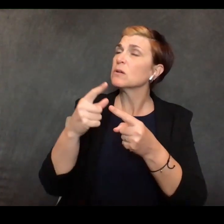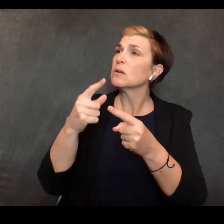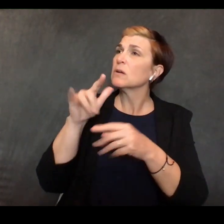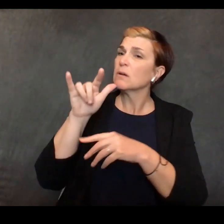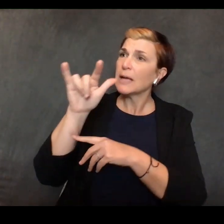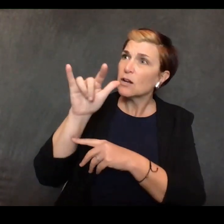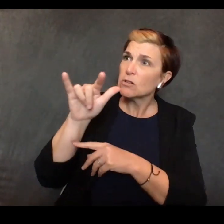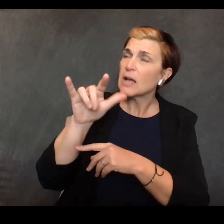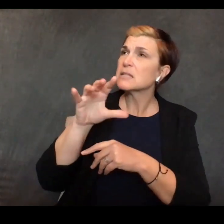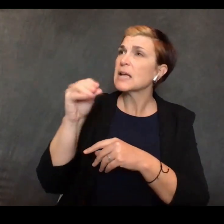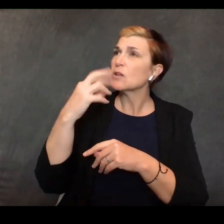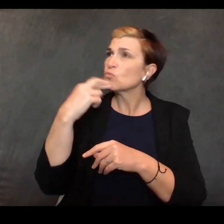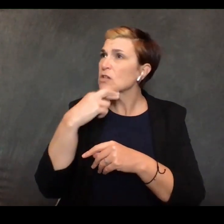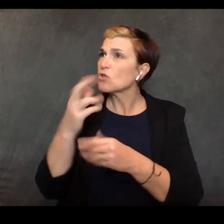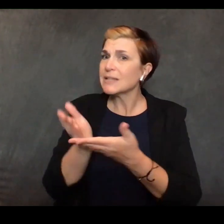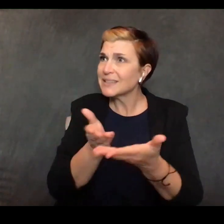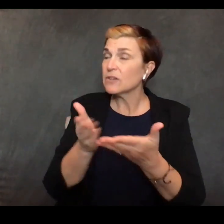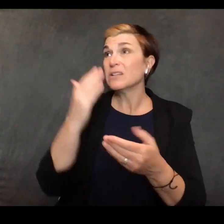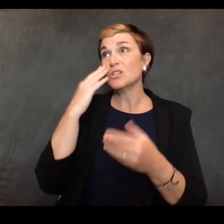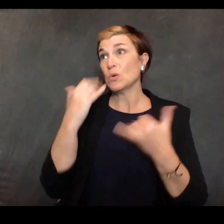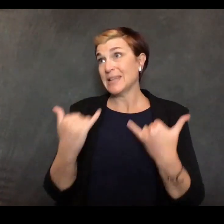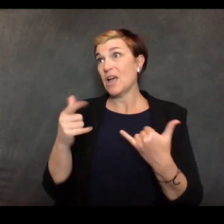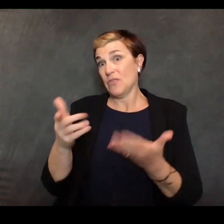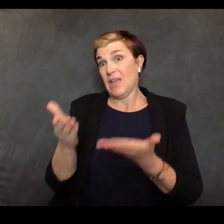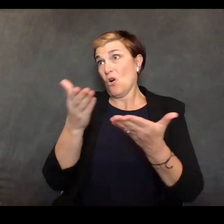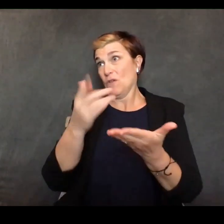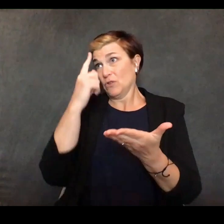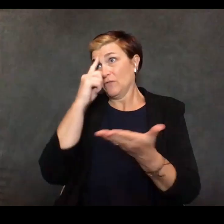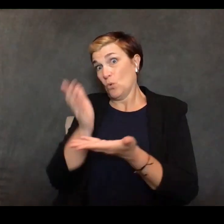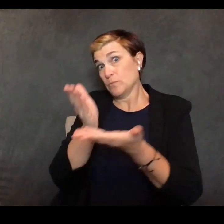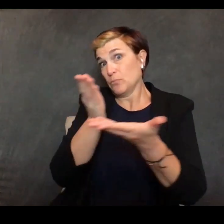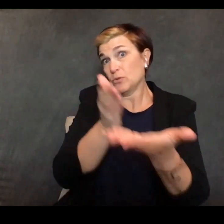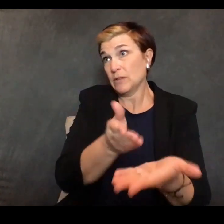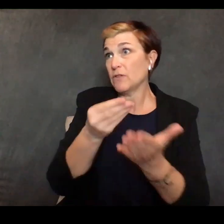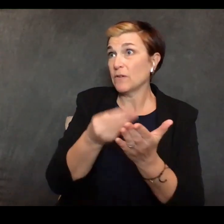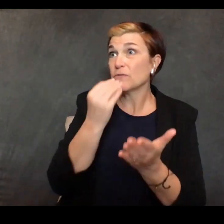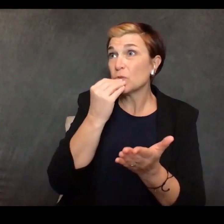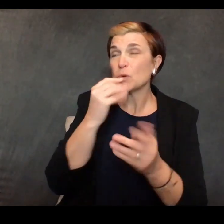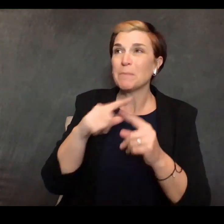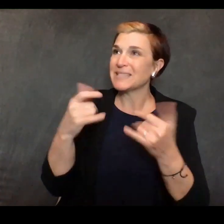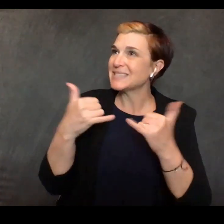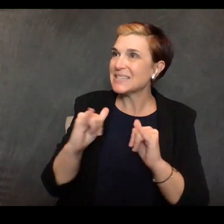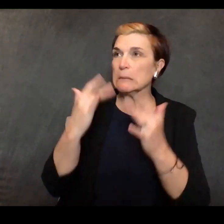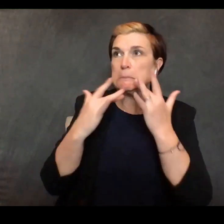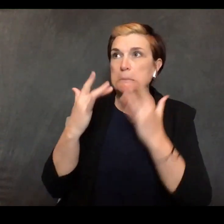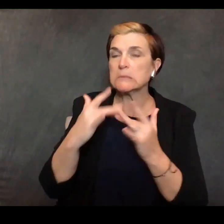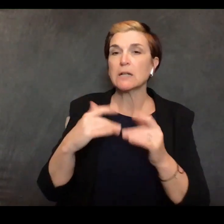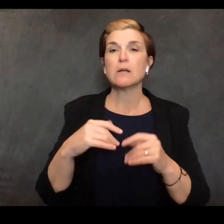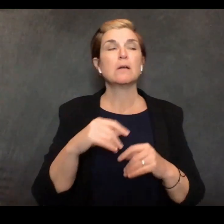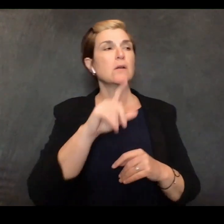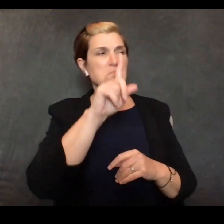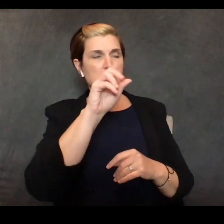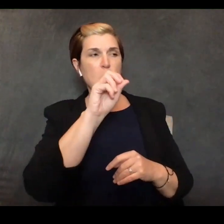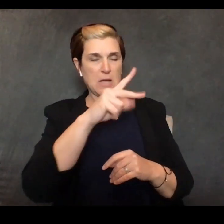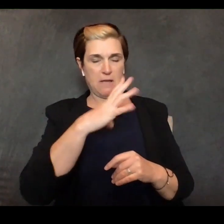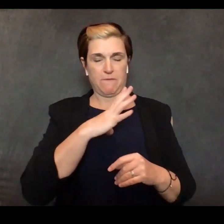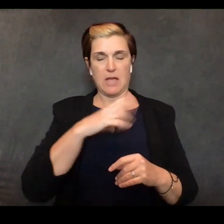making as much money as they would with a full house let me make two comments on on the restaurants and uh... the president understands this that this was